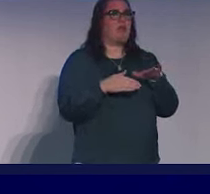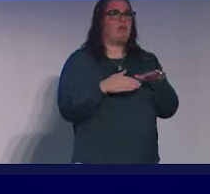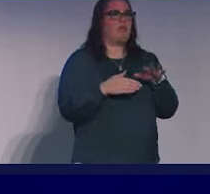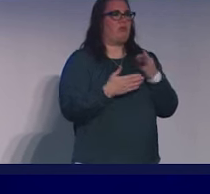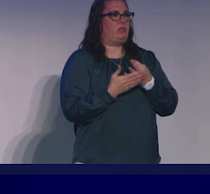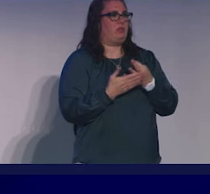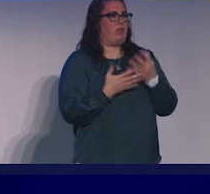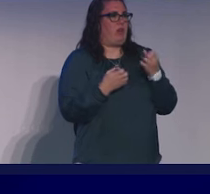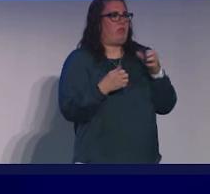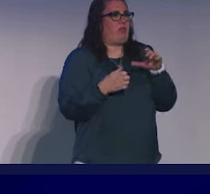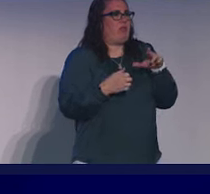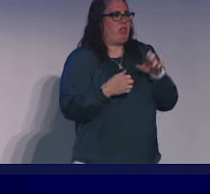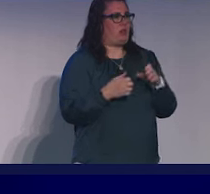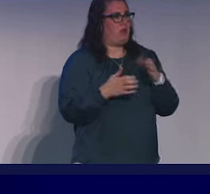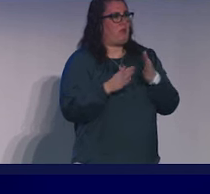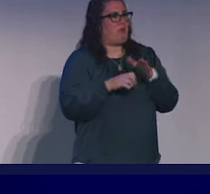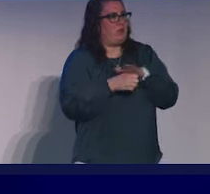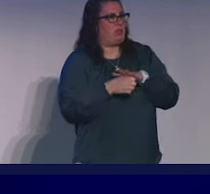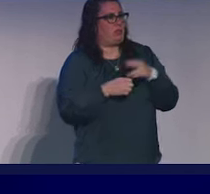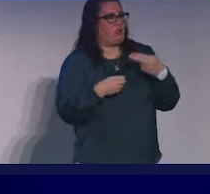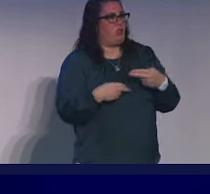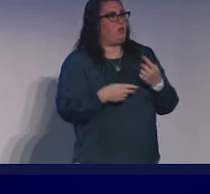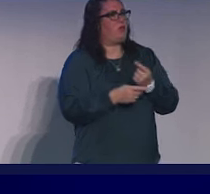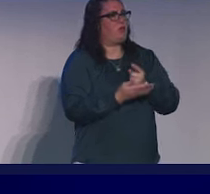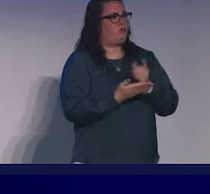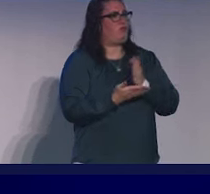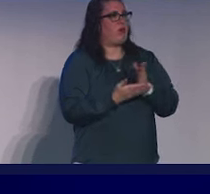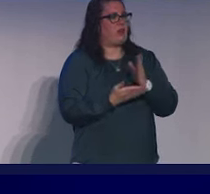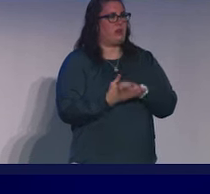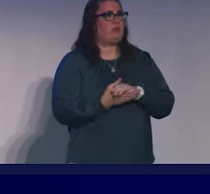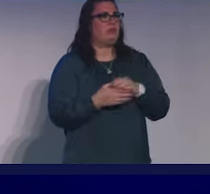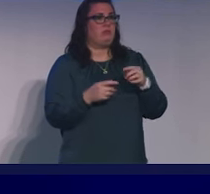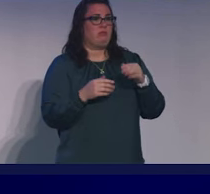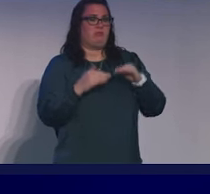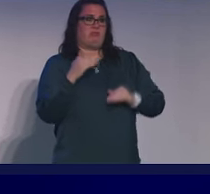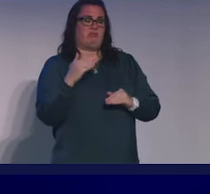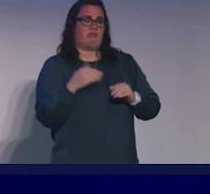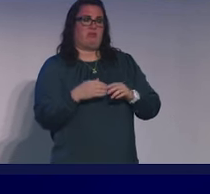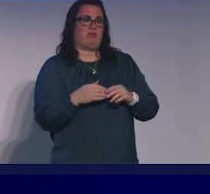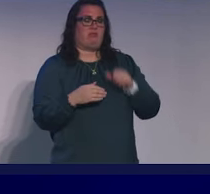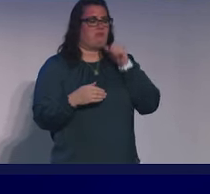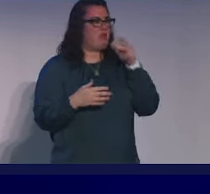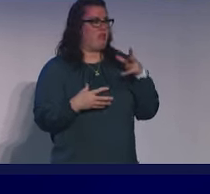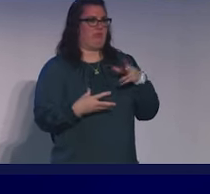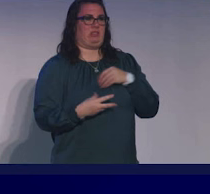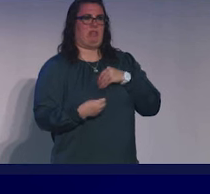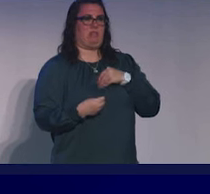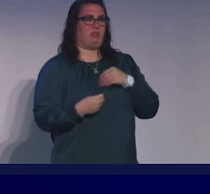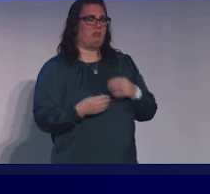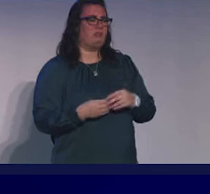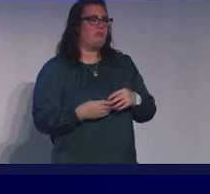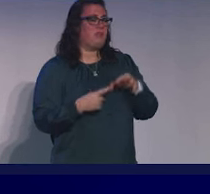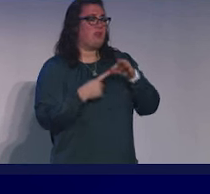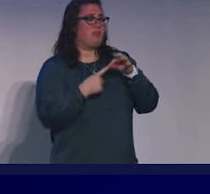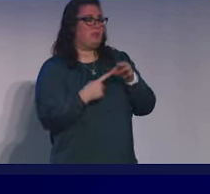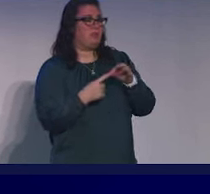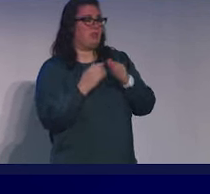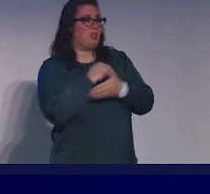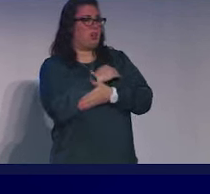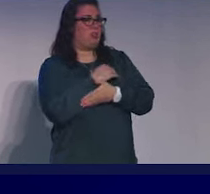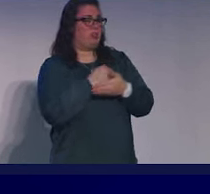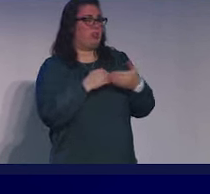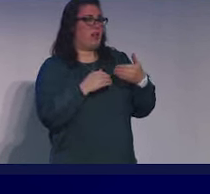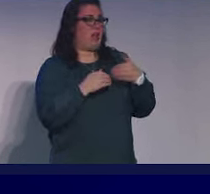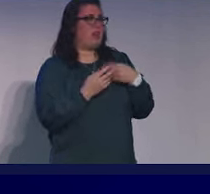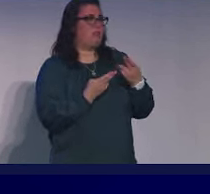is a basic human right and that the disparities that we're seeing in care are unacceptable, especially in a country that